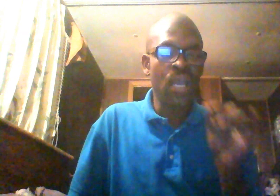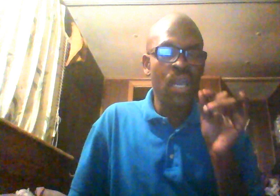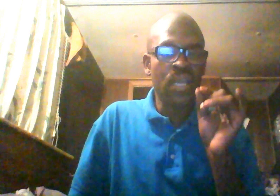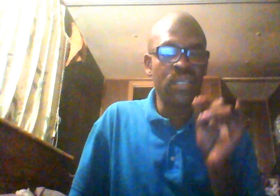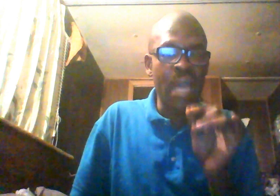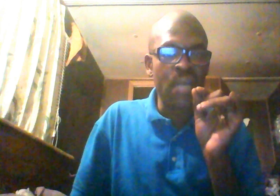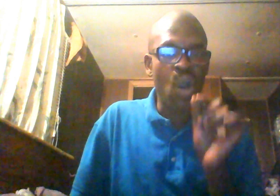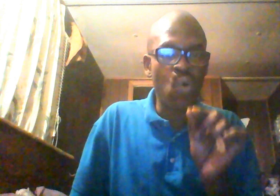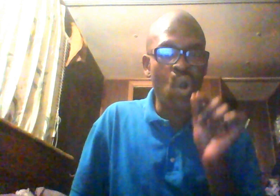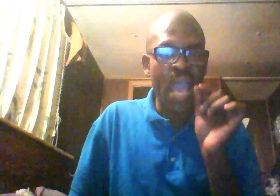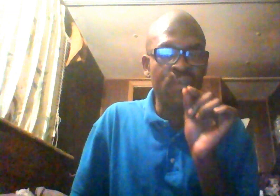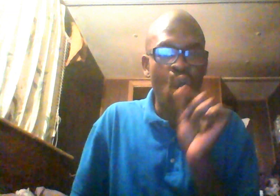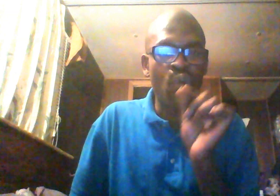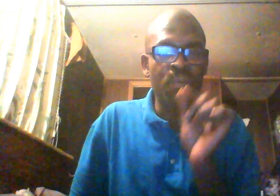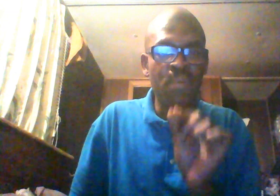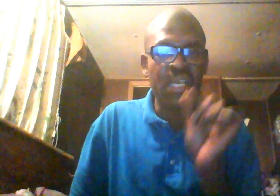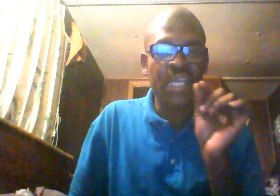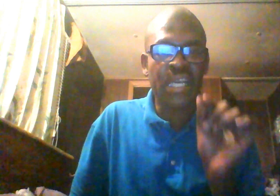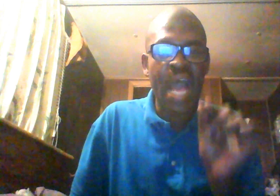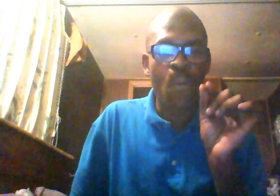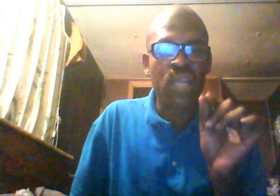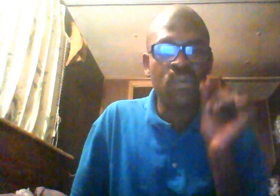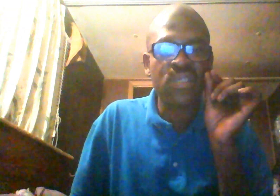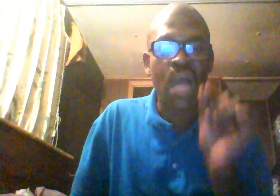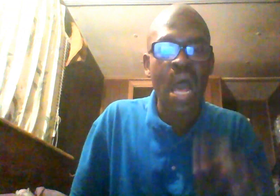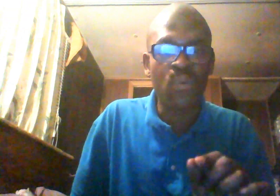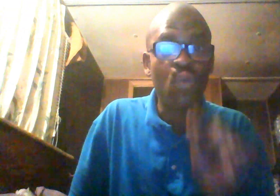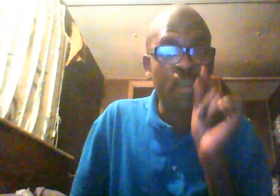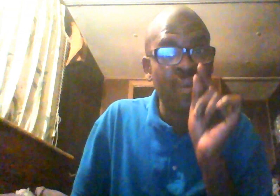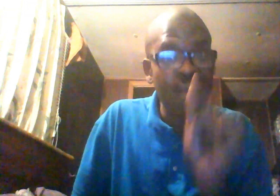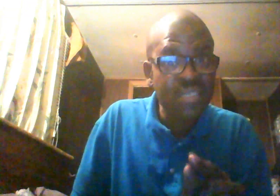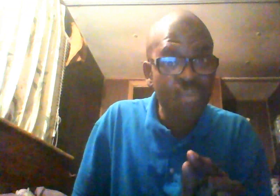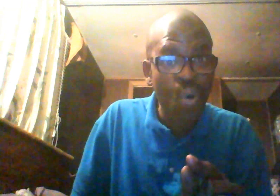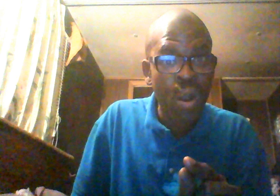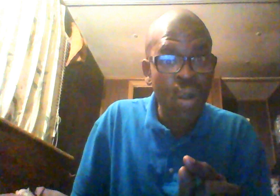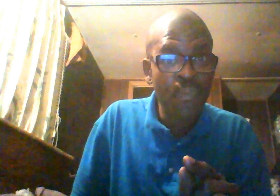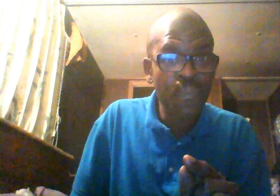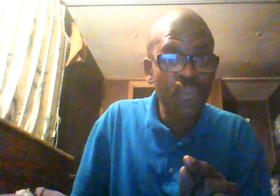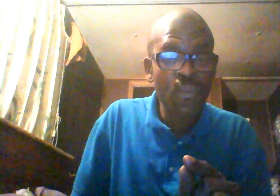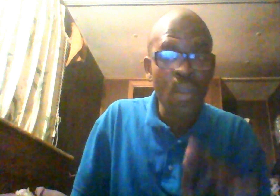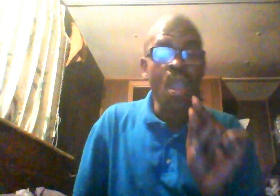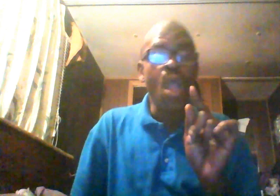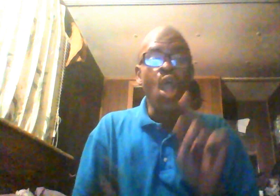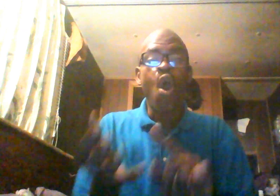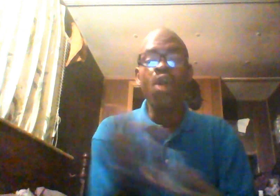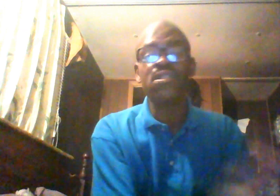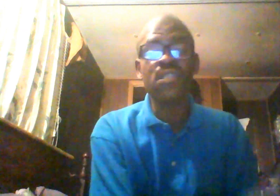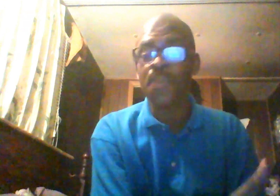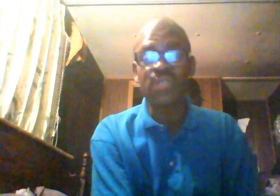he died having all the money he got while he was in Hollywood, plus more. Artists are supposed to